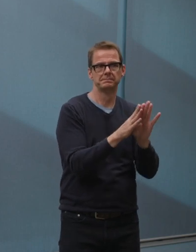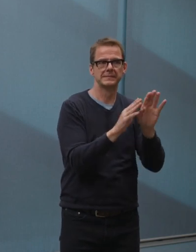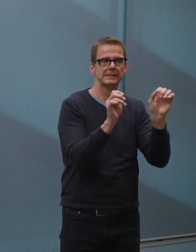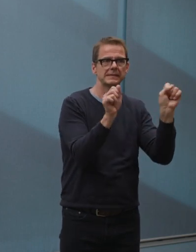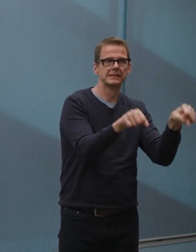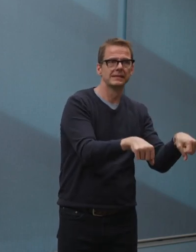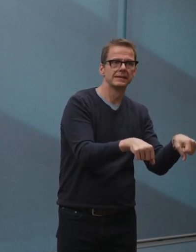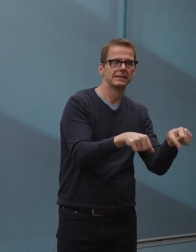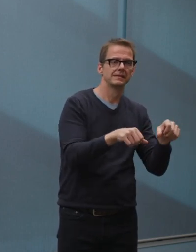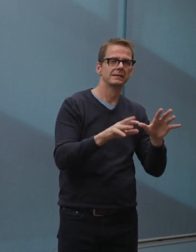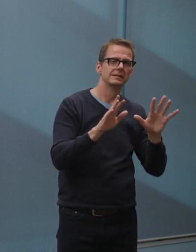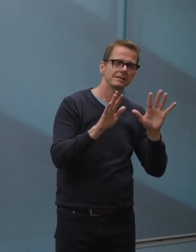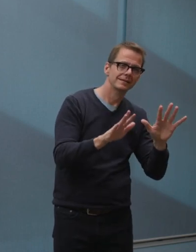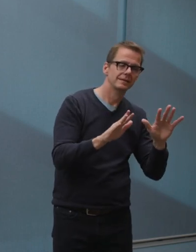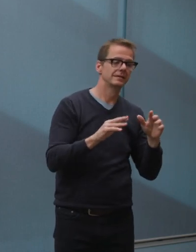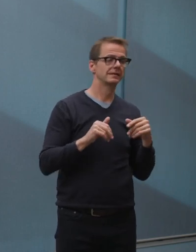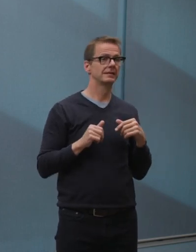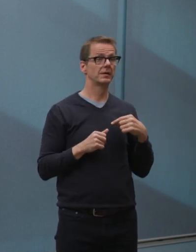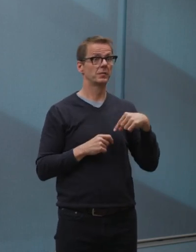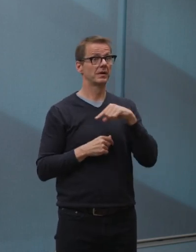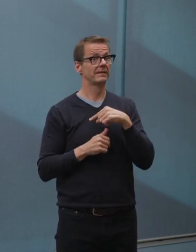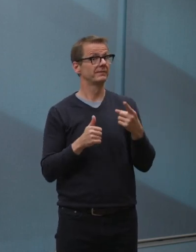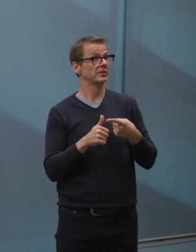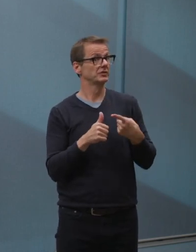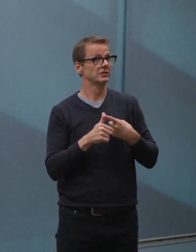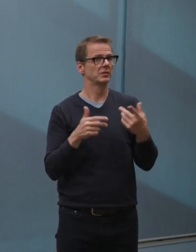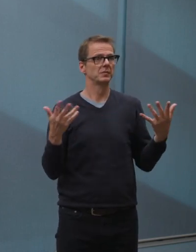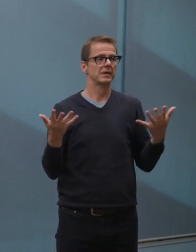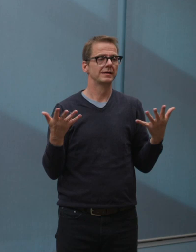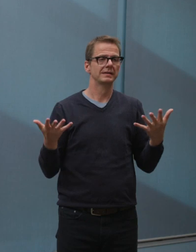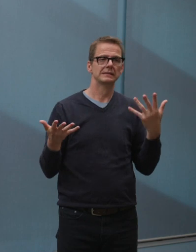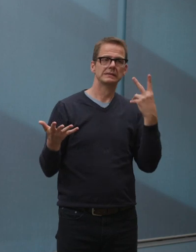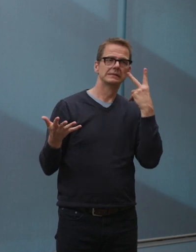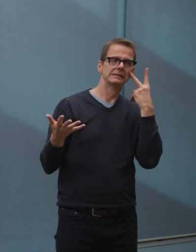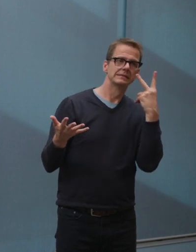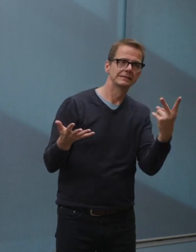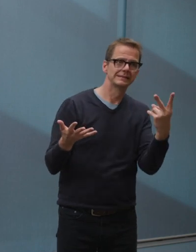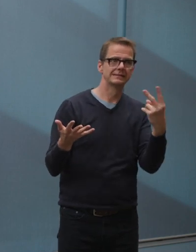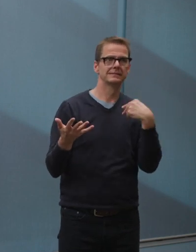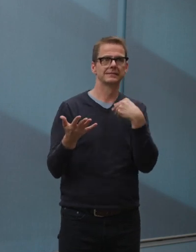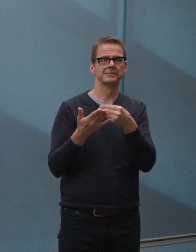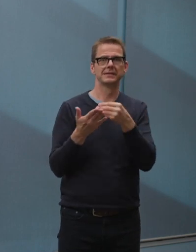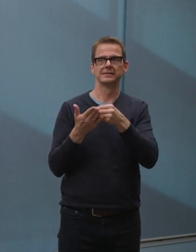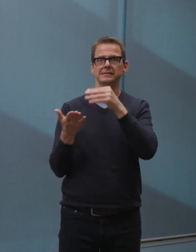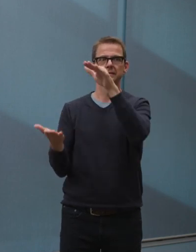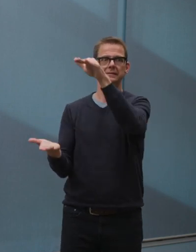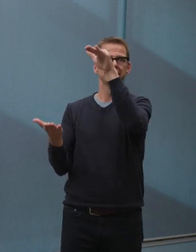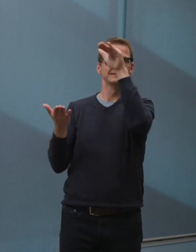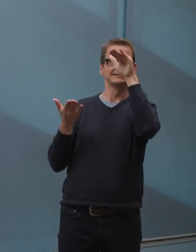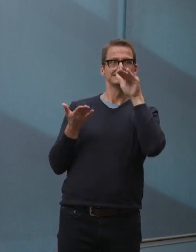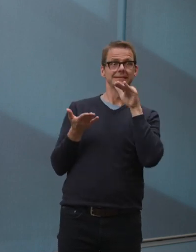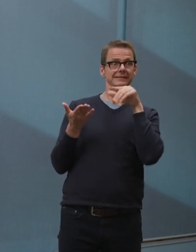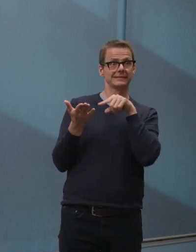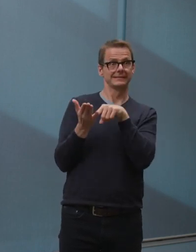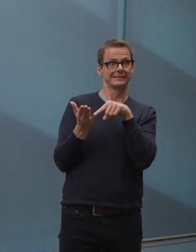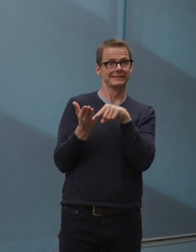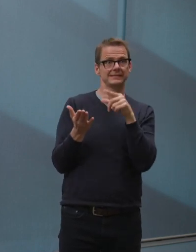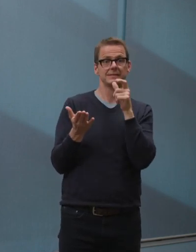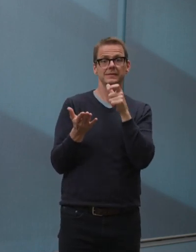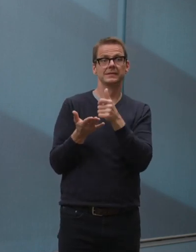$10 to $15 billion hole in city and town and county budgets across the country out to the end of the year.